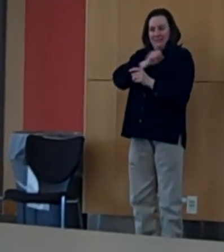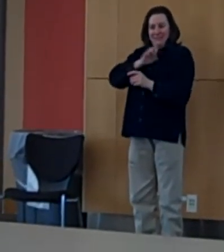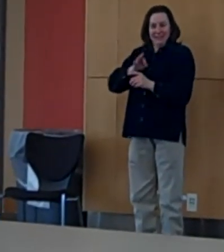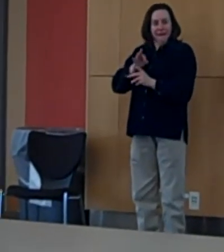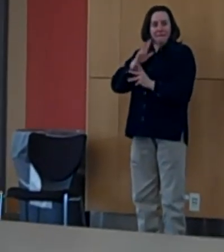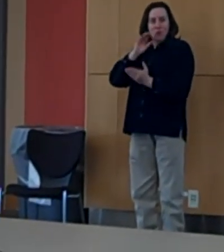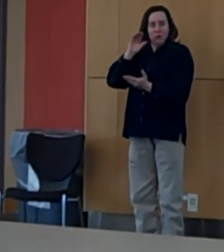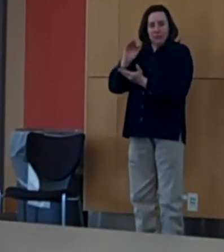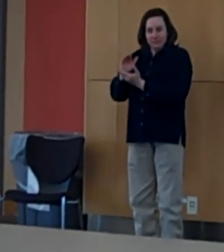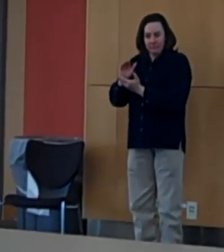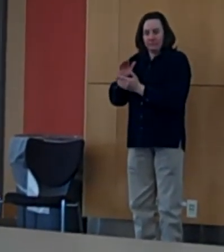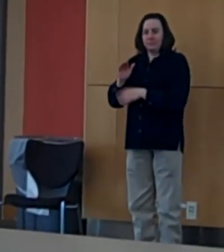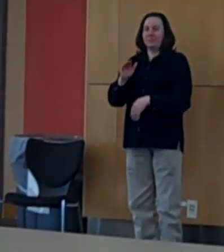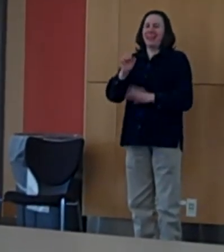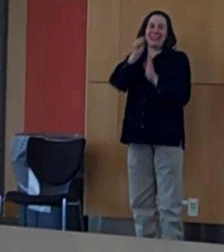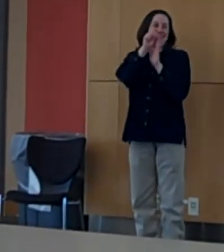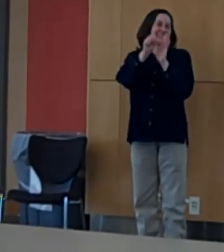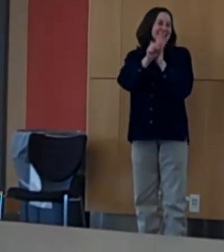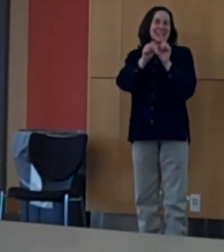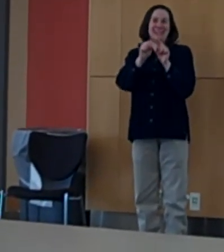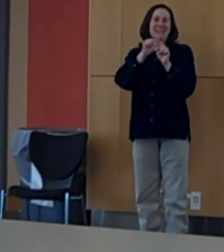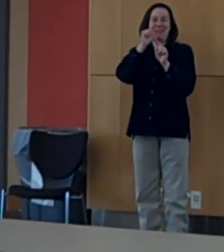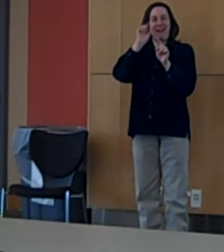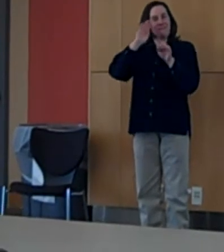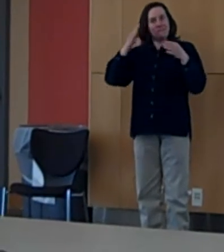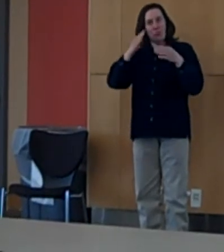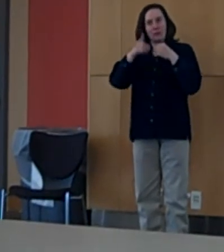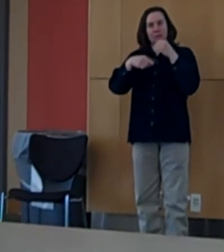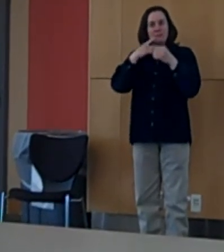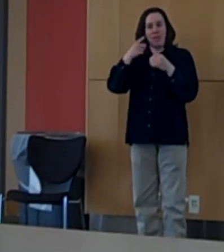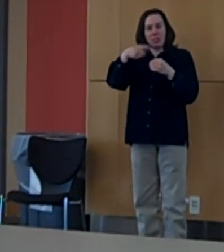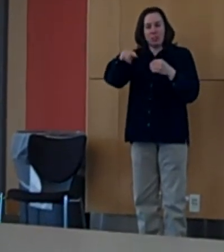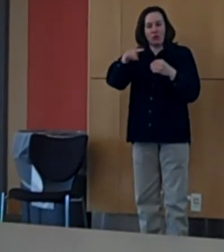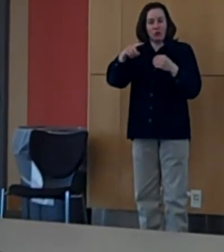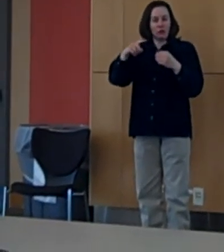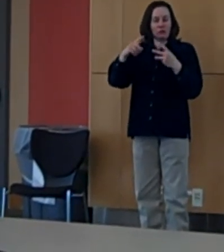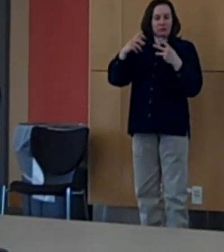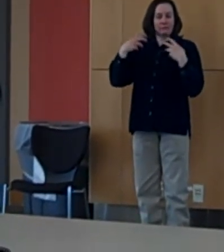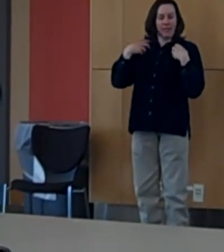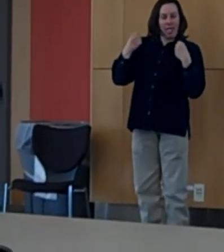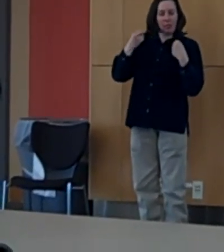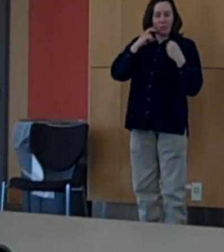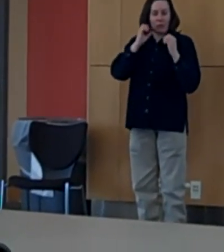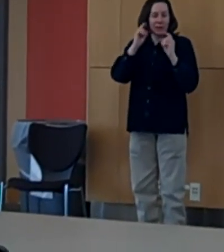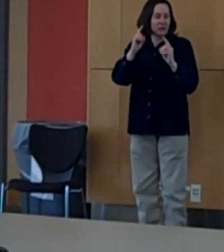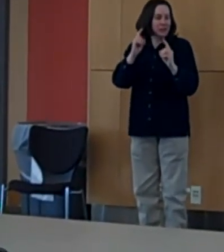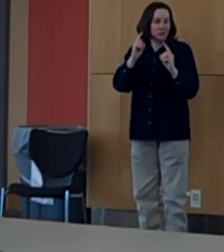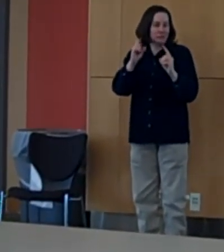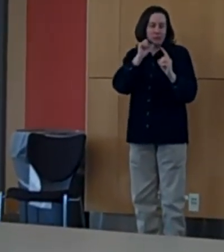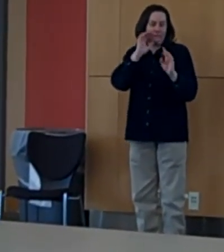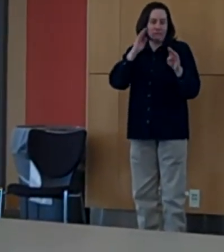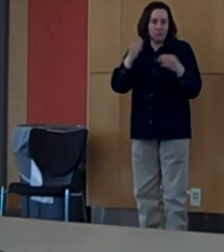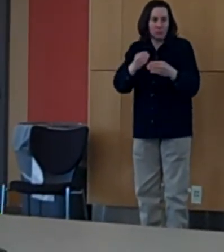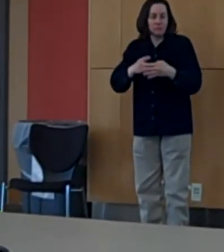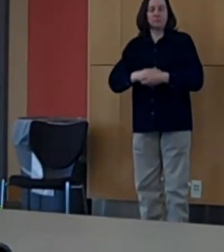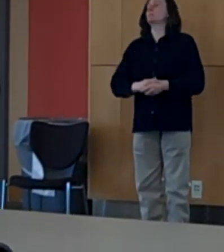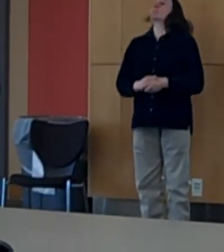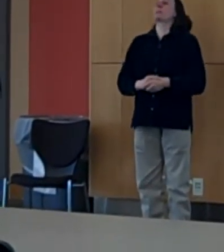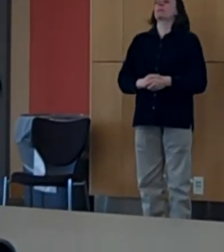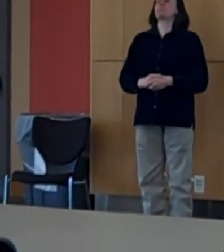is not worried about the child's health or educational well-being. But with the adoption of the compulsory